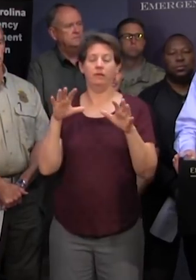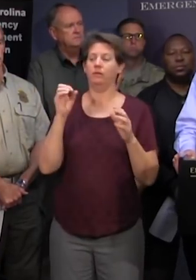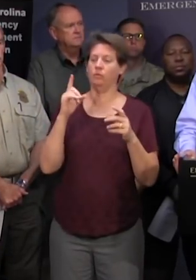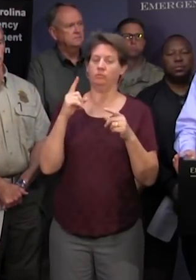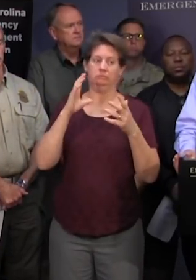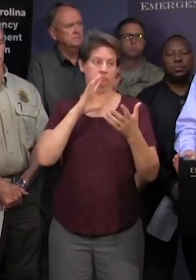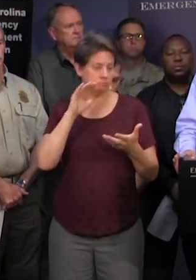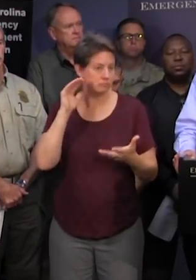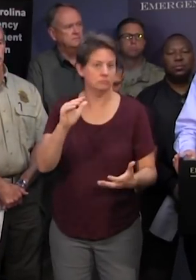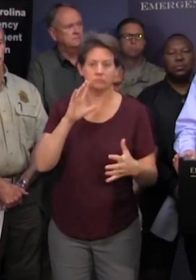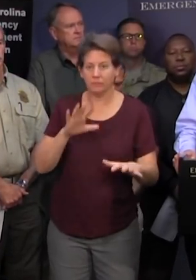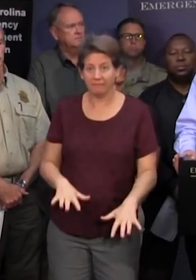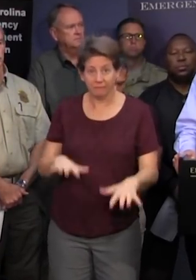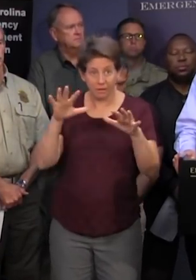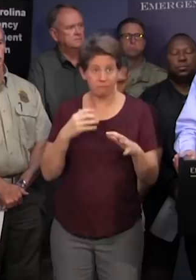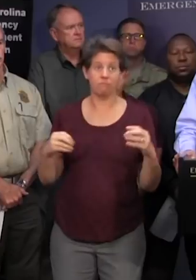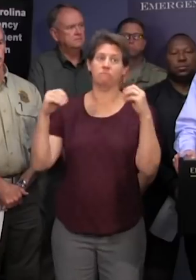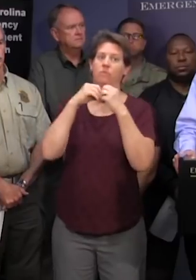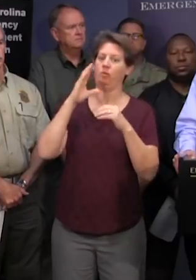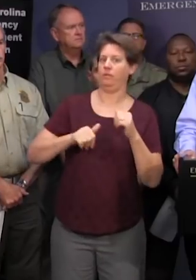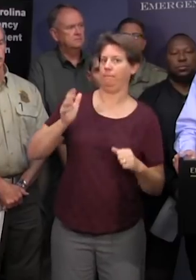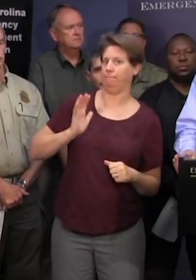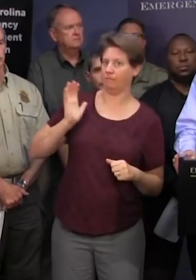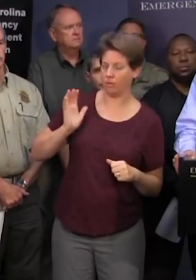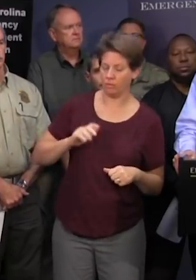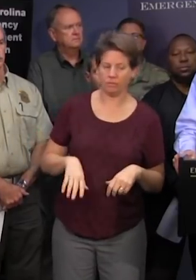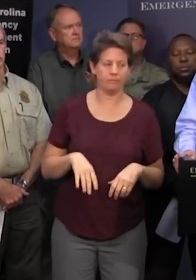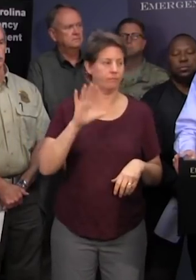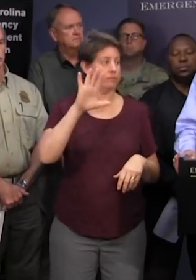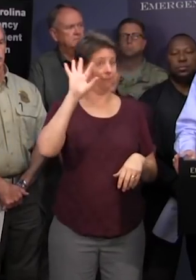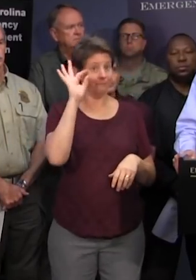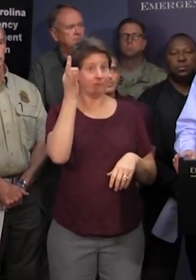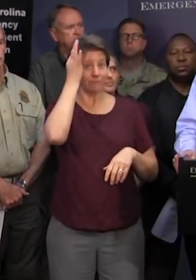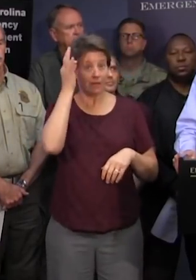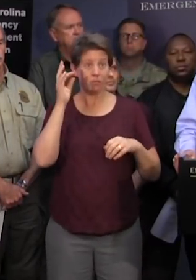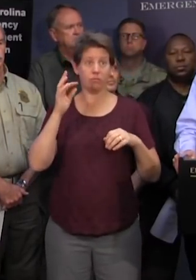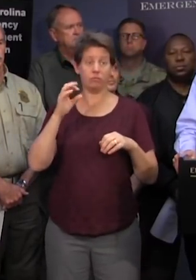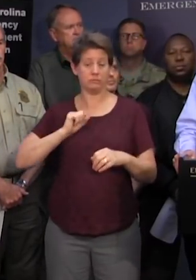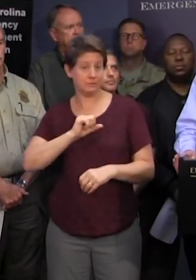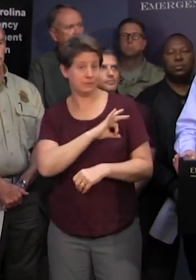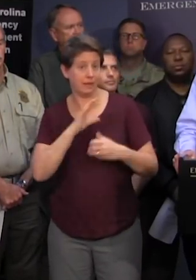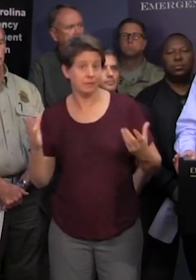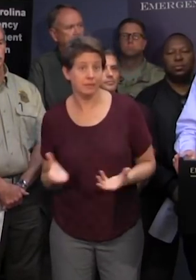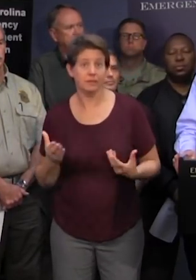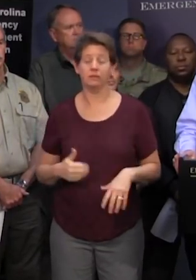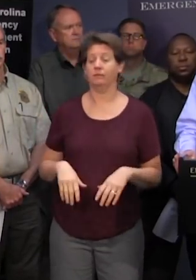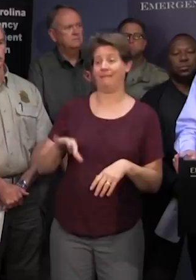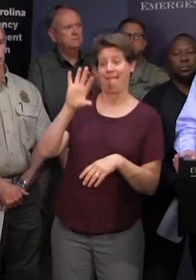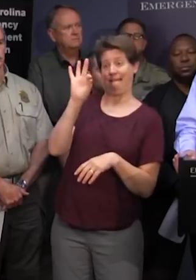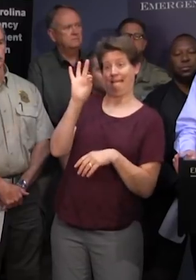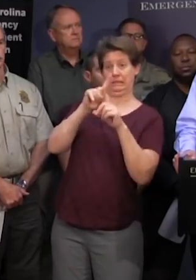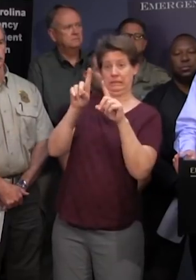right now than we've ever had before we have federal personnel we have personnel from nine states